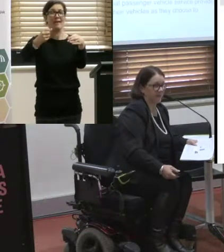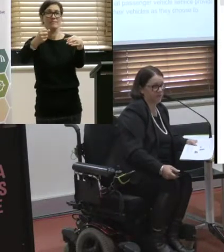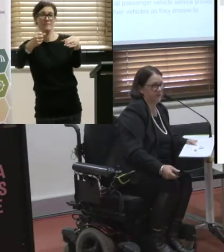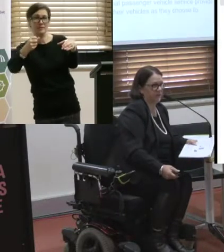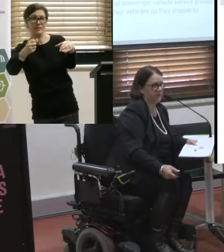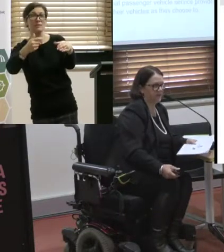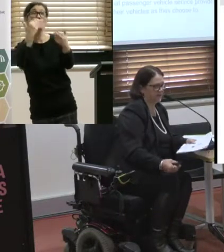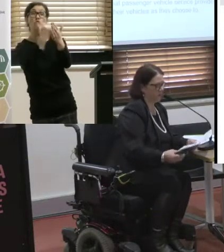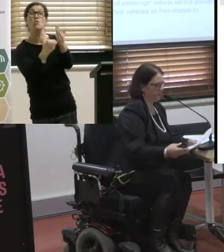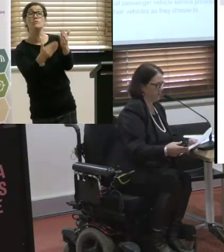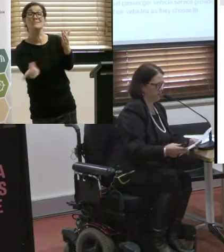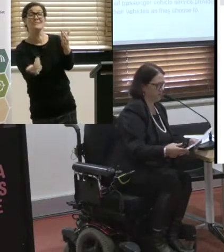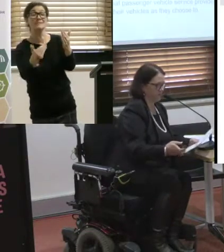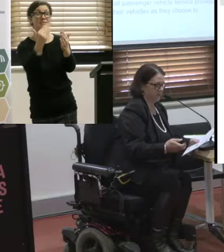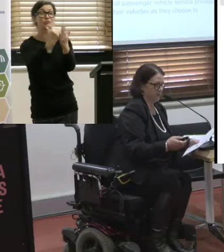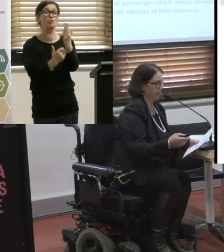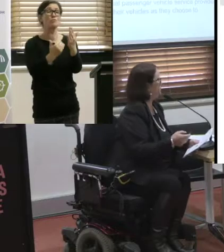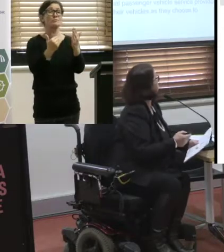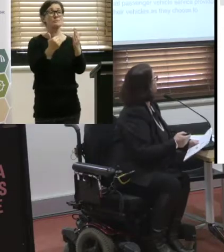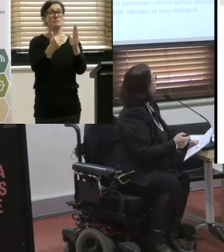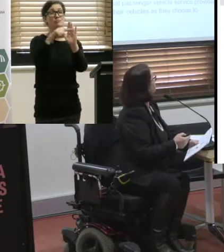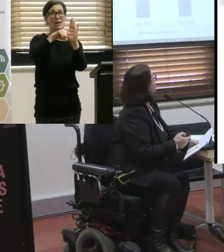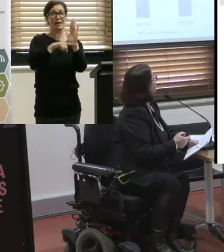legislation and that's so, so important.